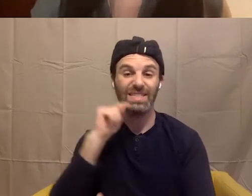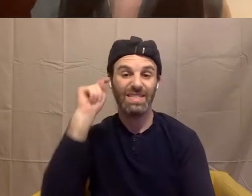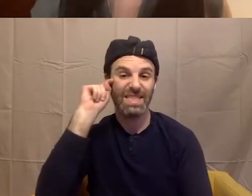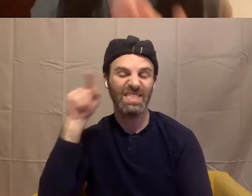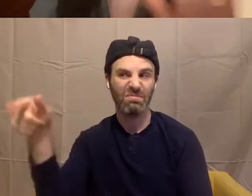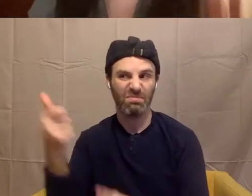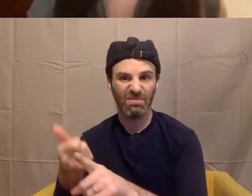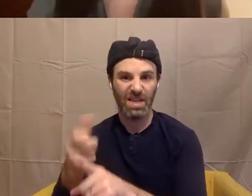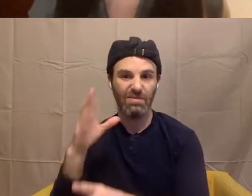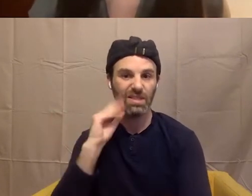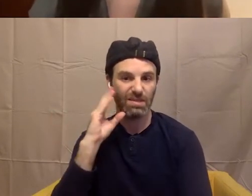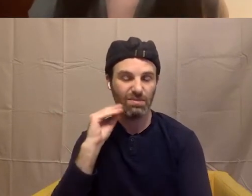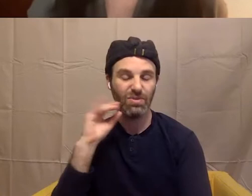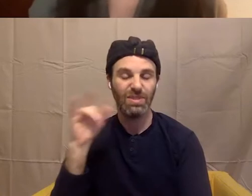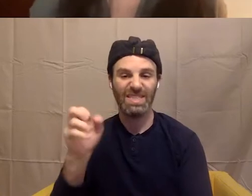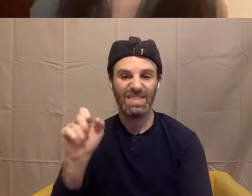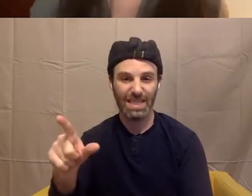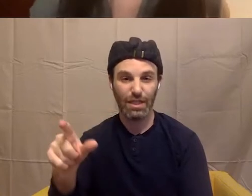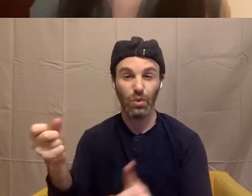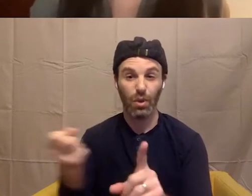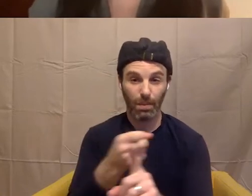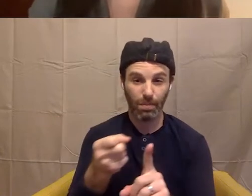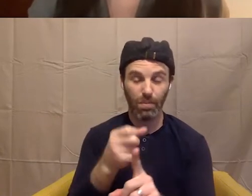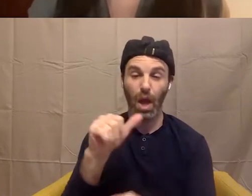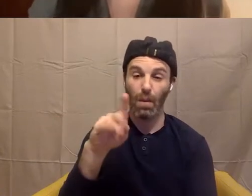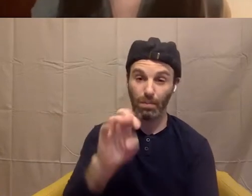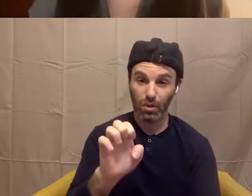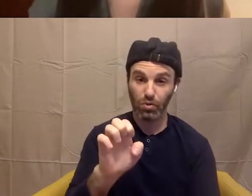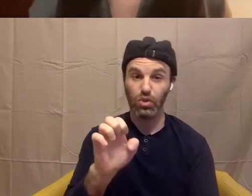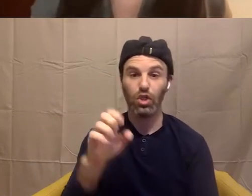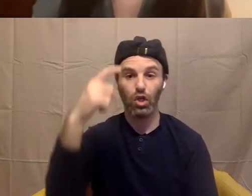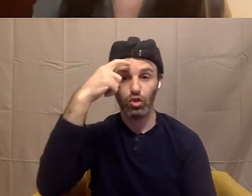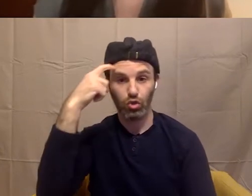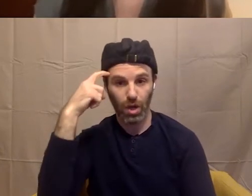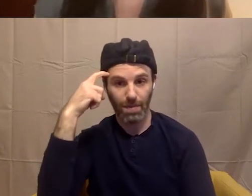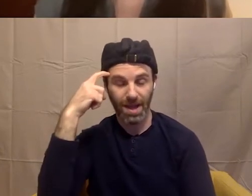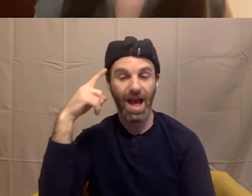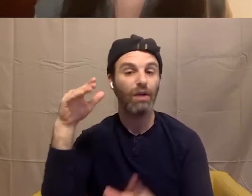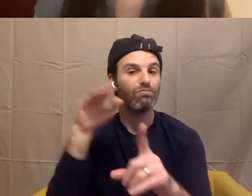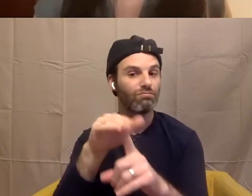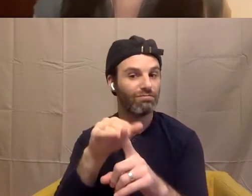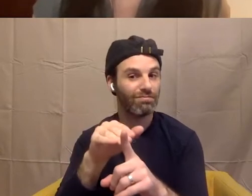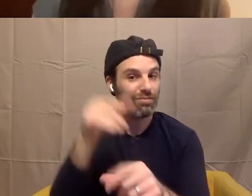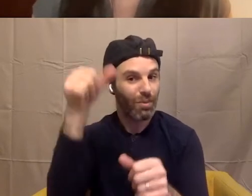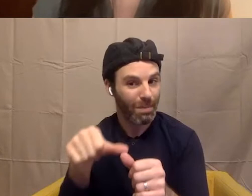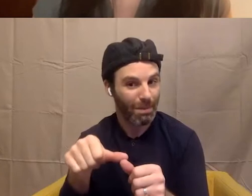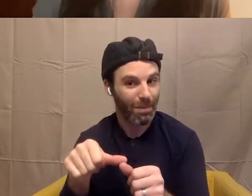with the reminder from the interpreters to keep a slower pace. Okay. Yeah. Thank you to the